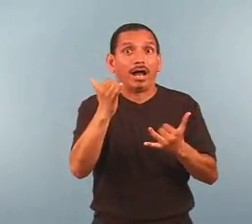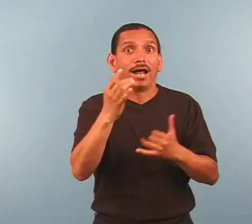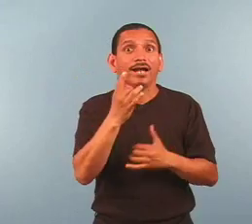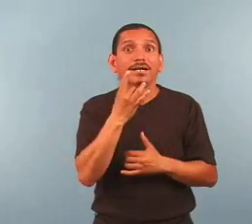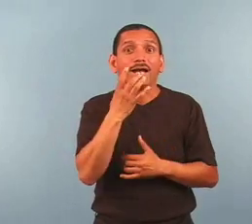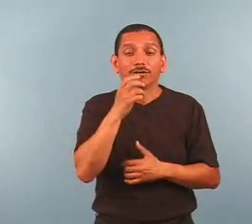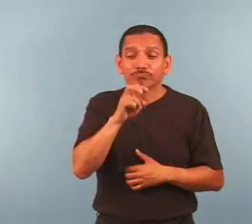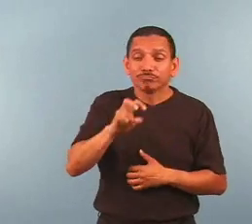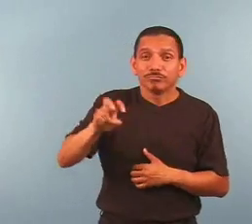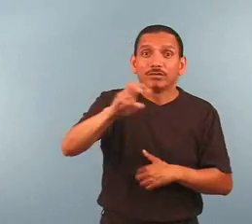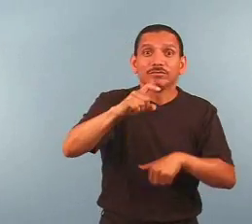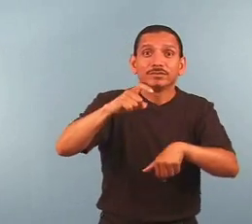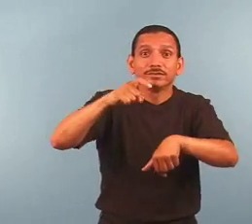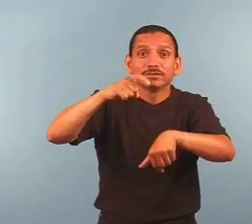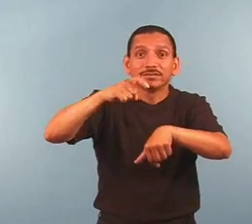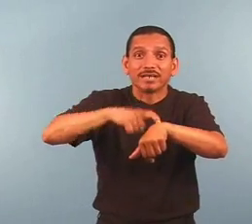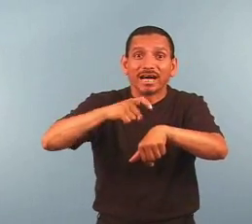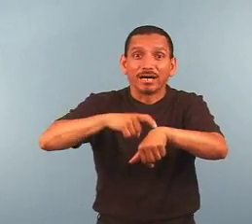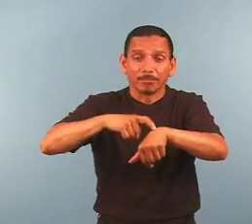Light travel time